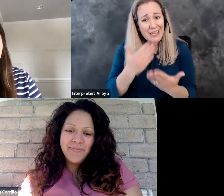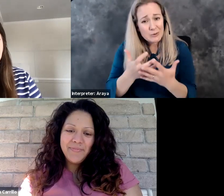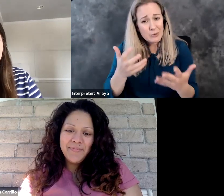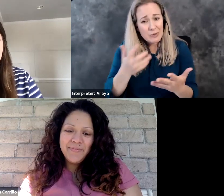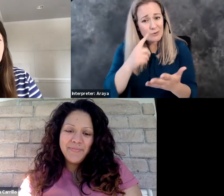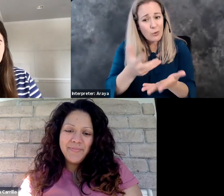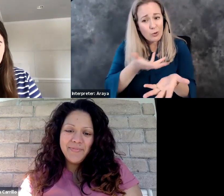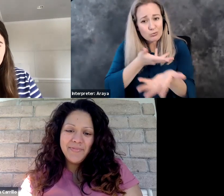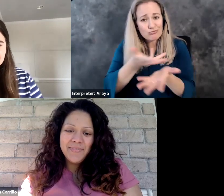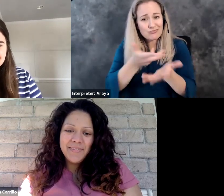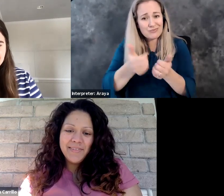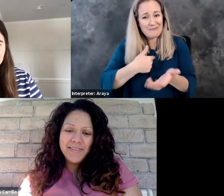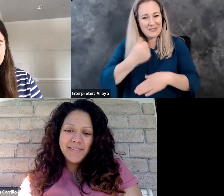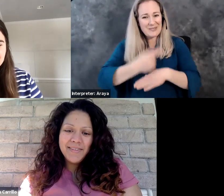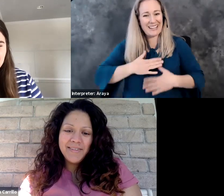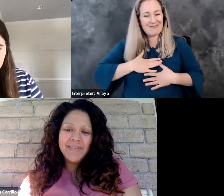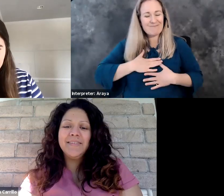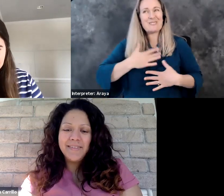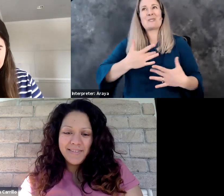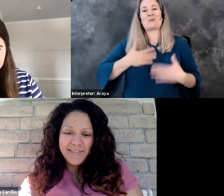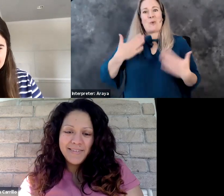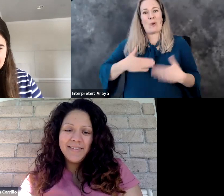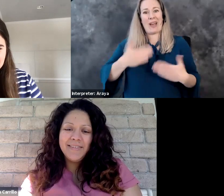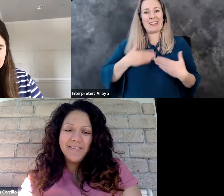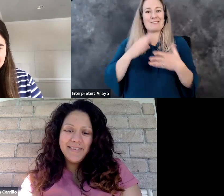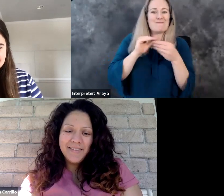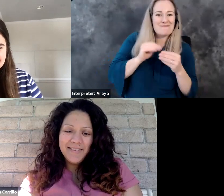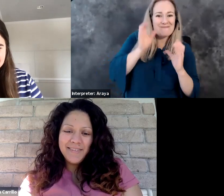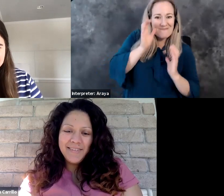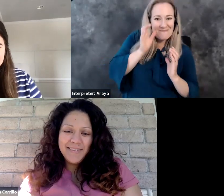with me today. It's been a joy to hear more about your story.